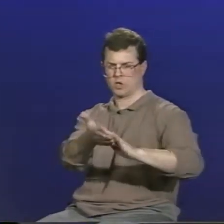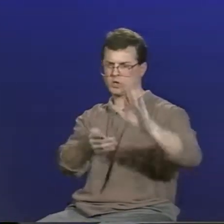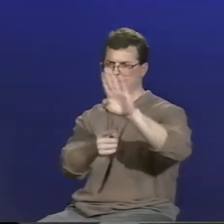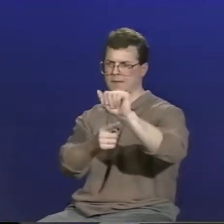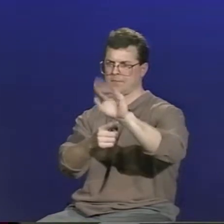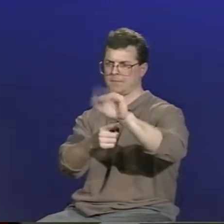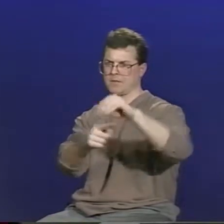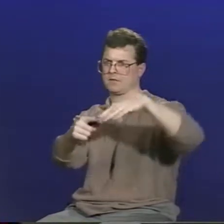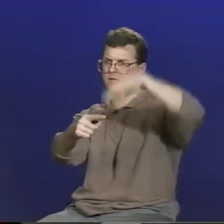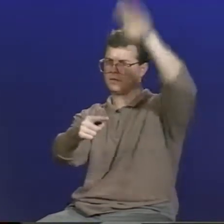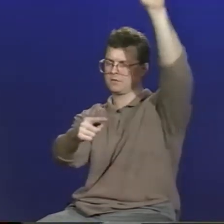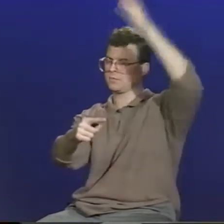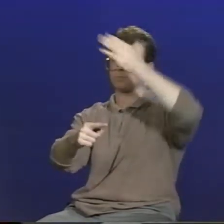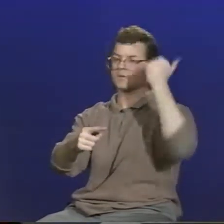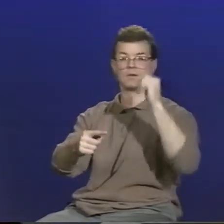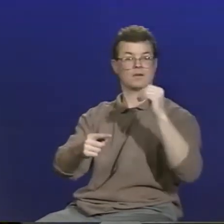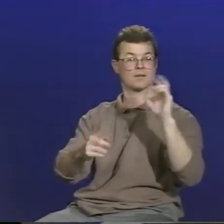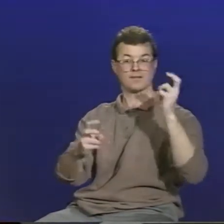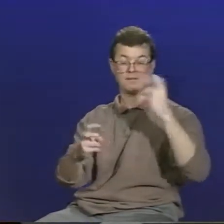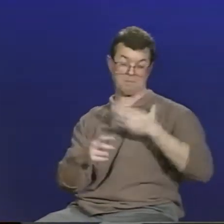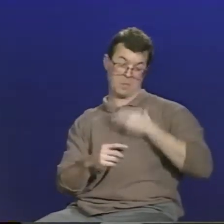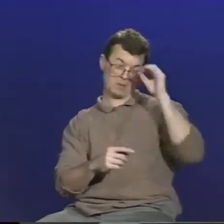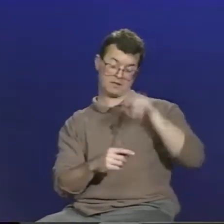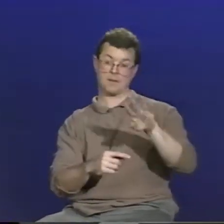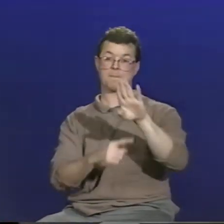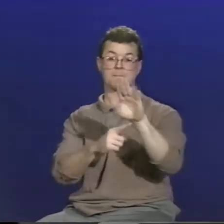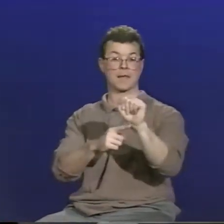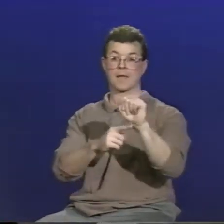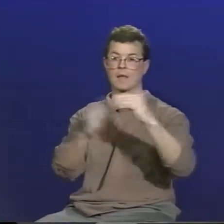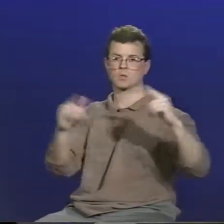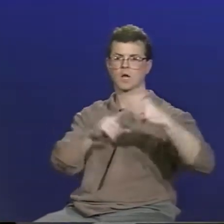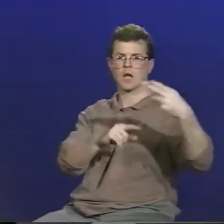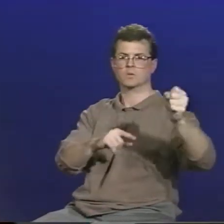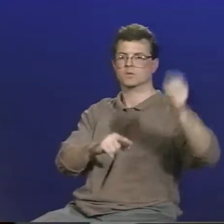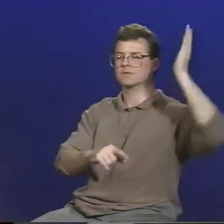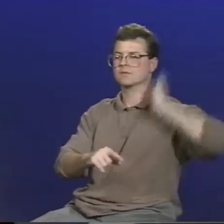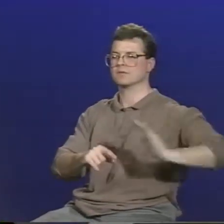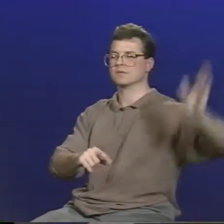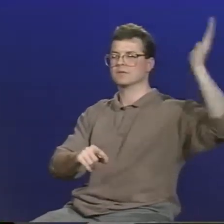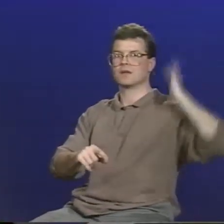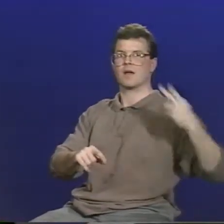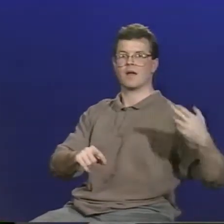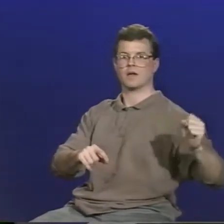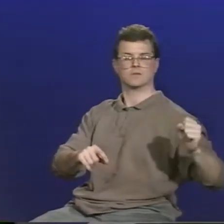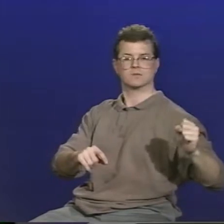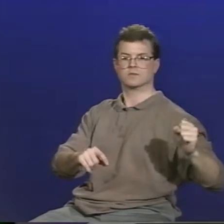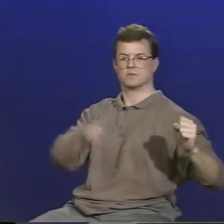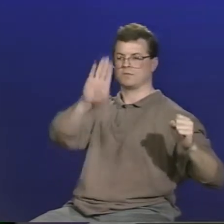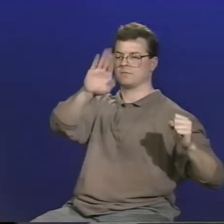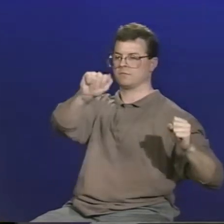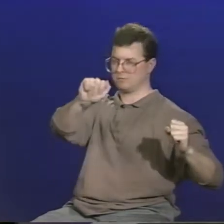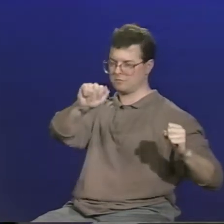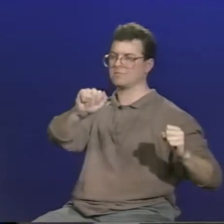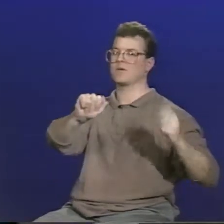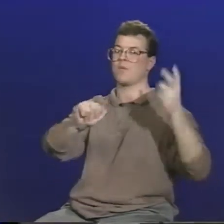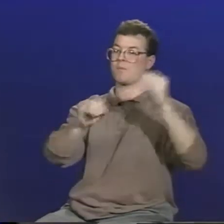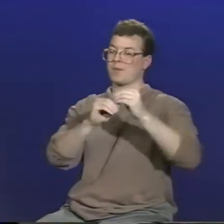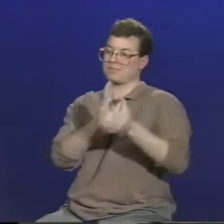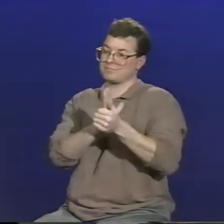Research also shows that companies are now hiring people with bachelor's degrees and above. I tend to equate a